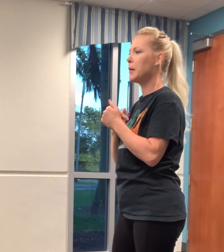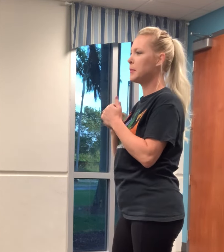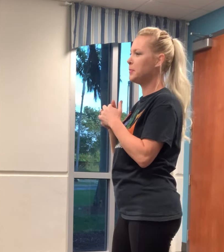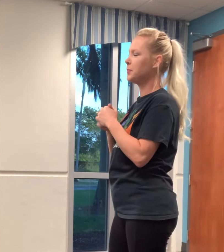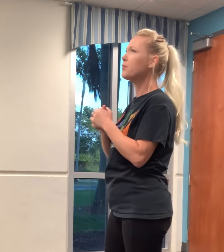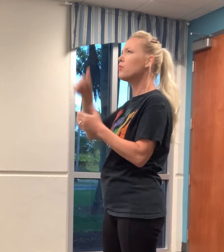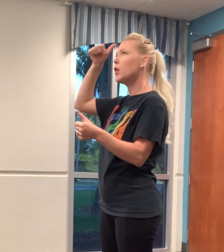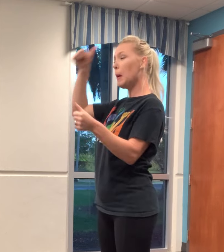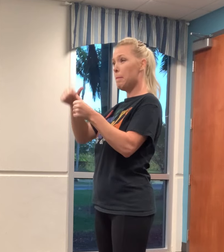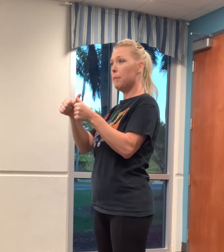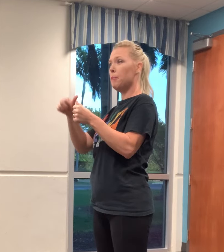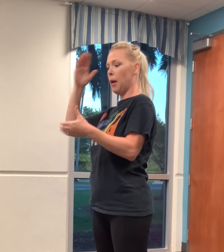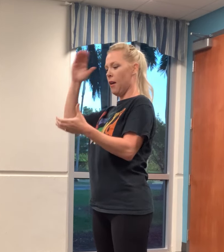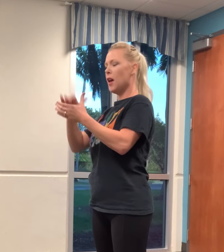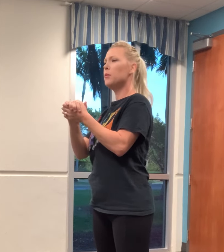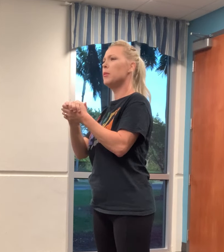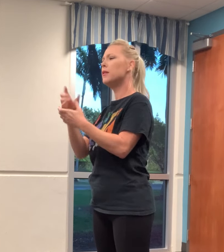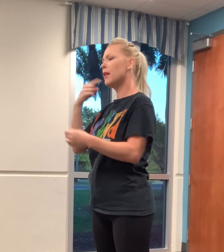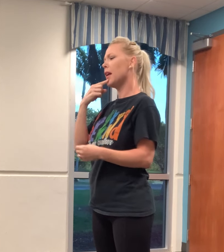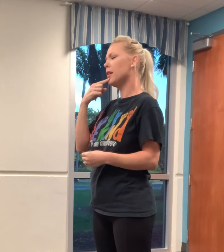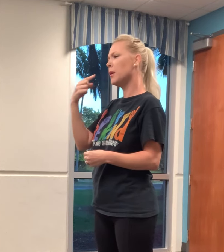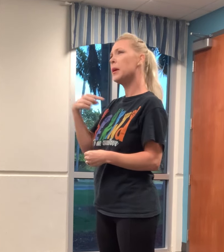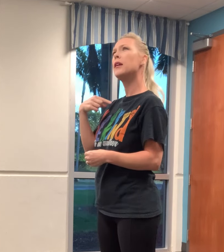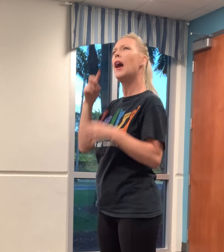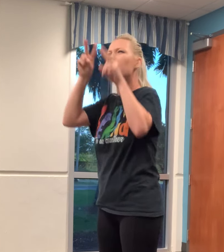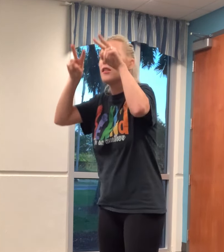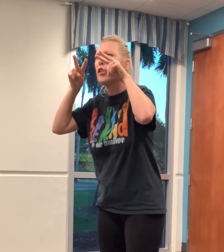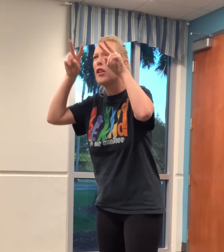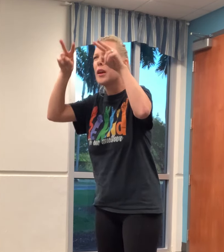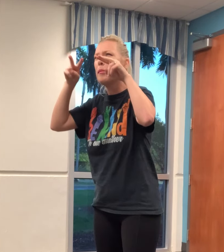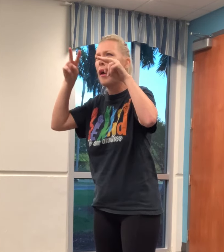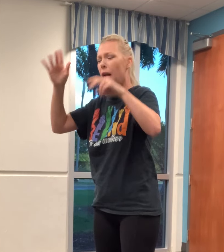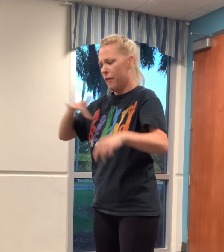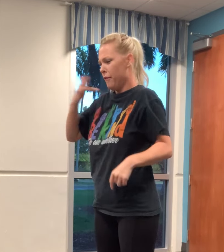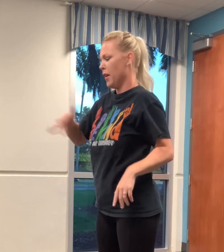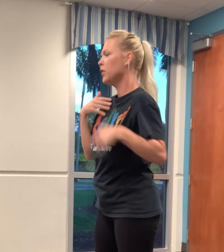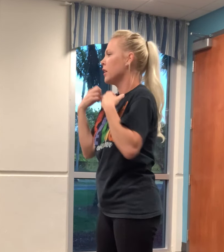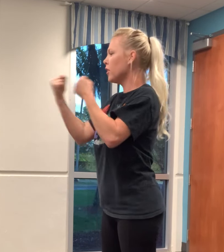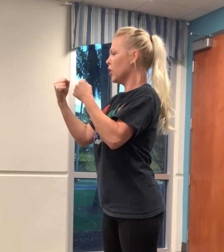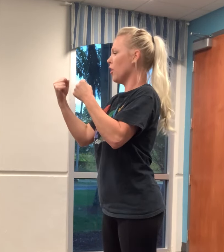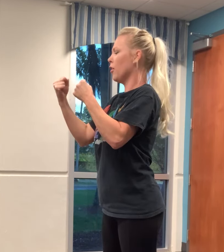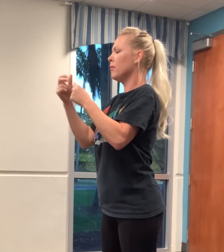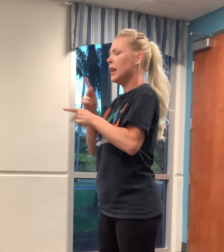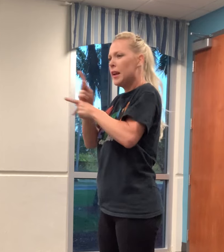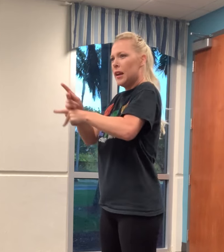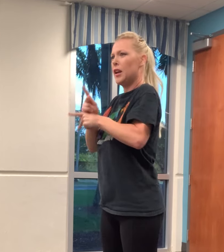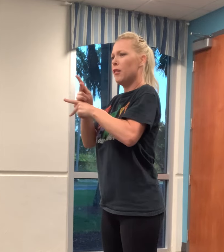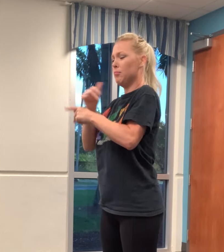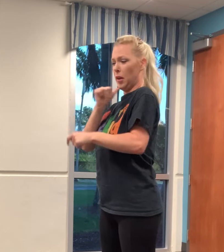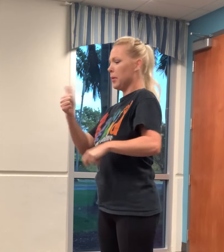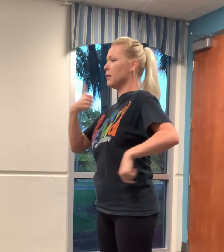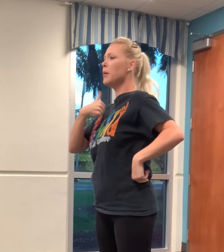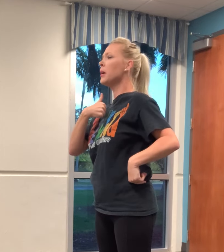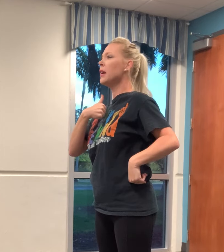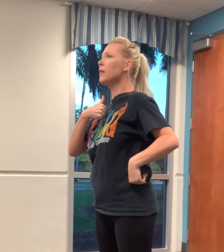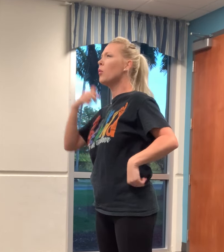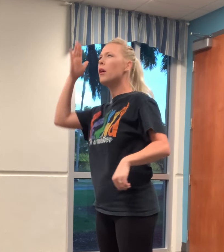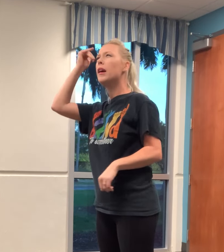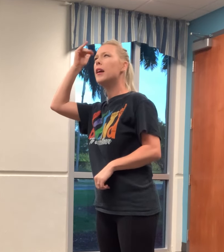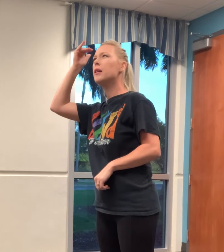Because I remember when Jerry said that to me, and I got a good look at him, I felt secure, I felt taken care of, not because of me, but because